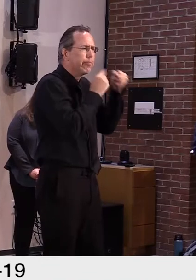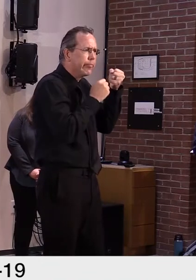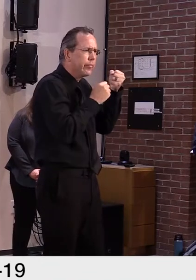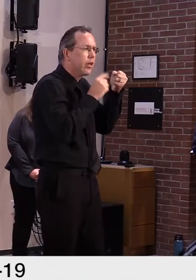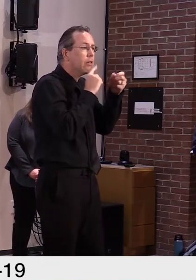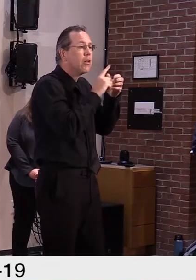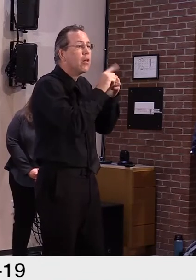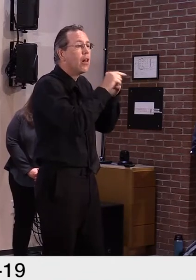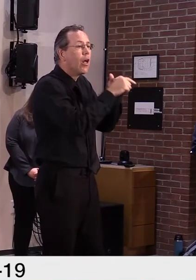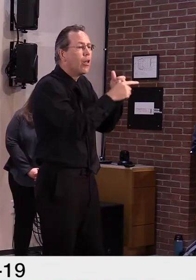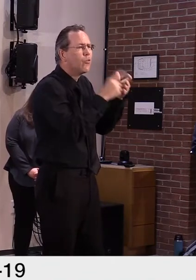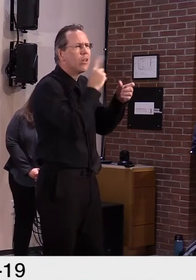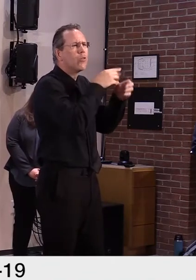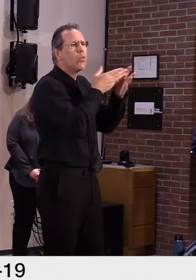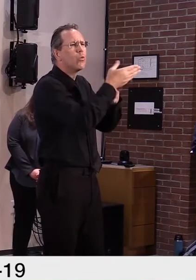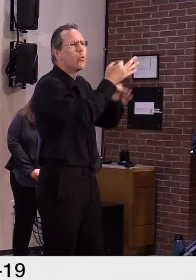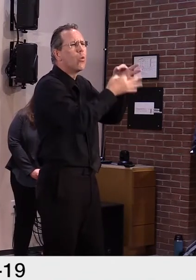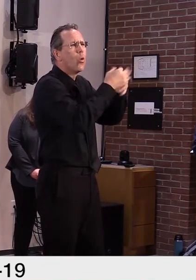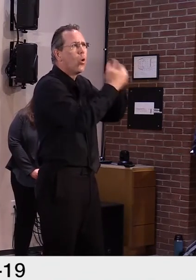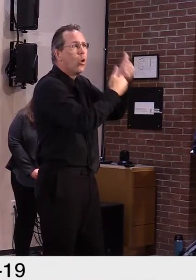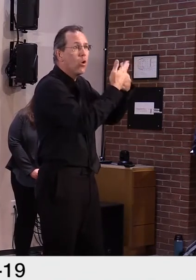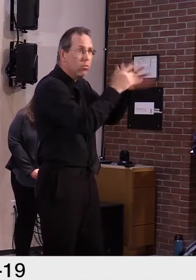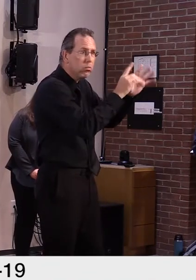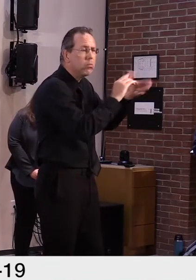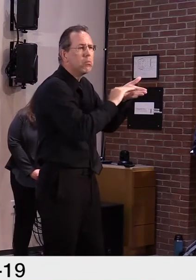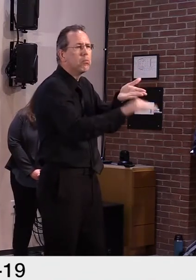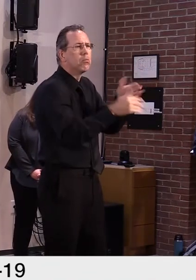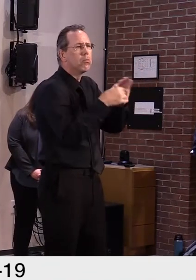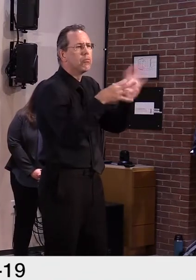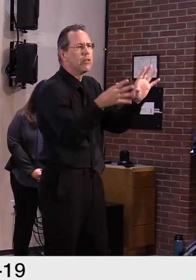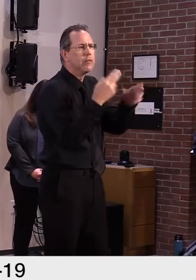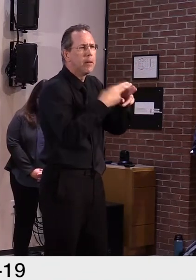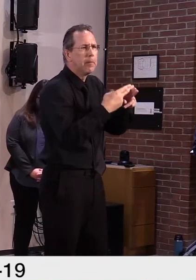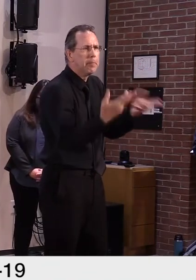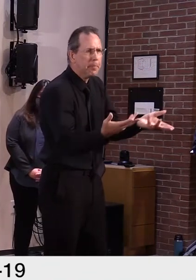needs. So Commissioner Sherling, anything to offer on that?